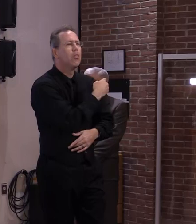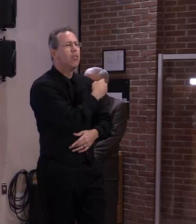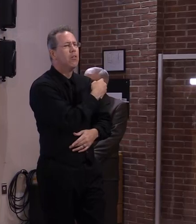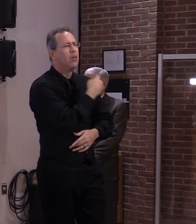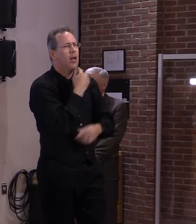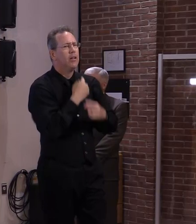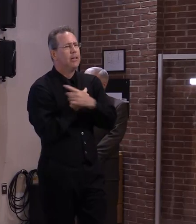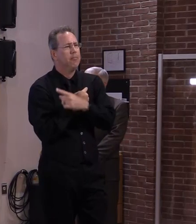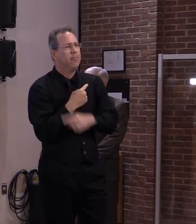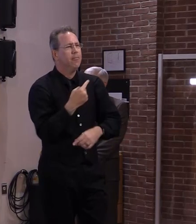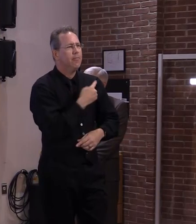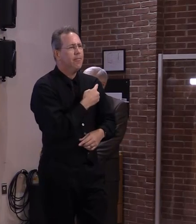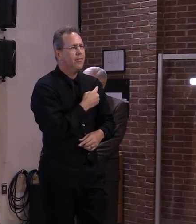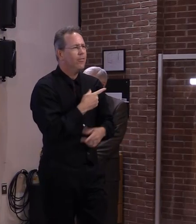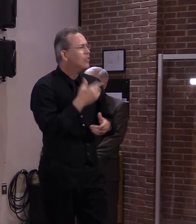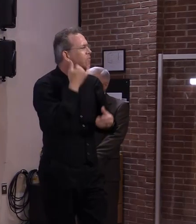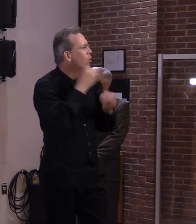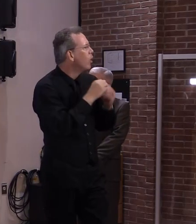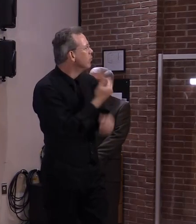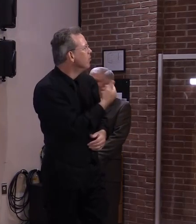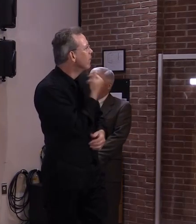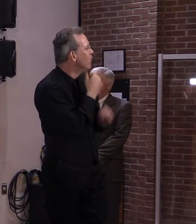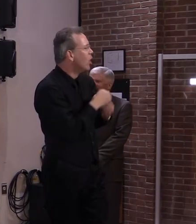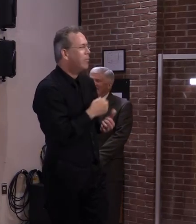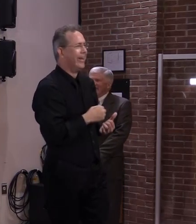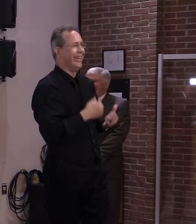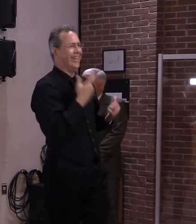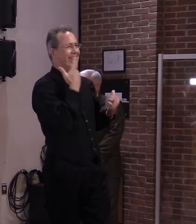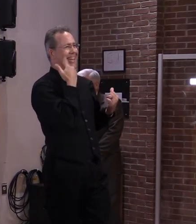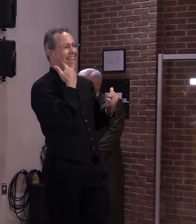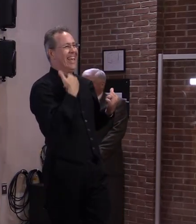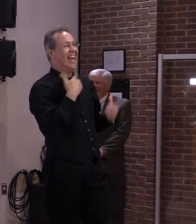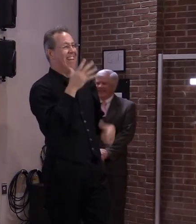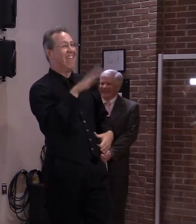cell number 559